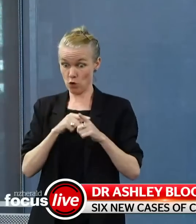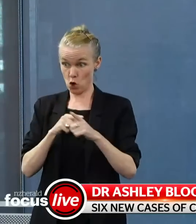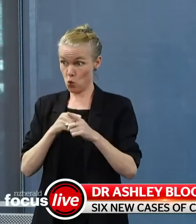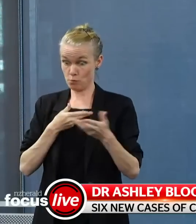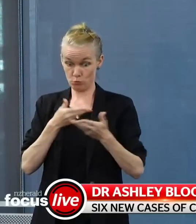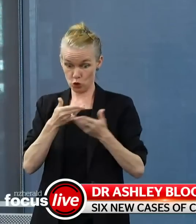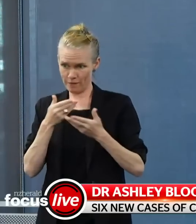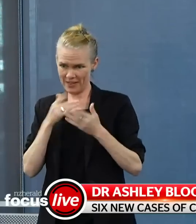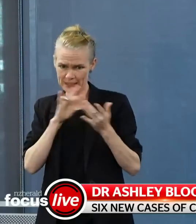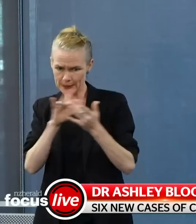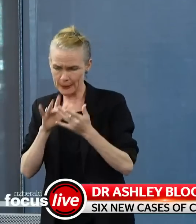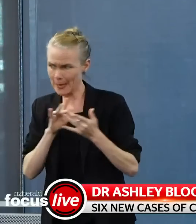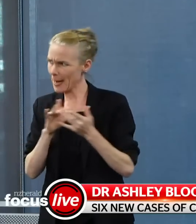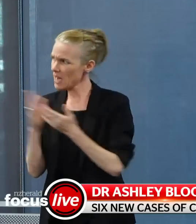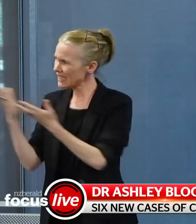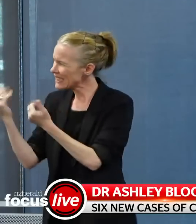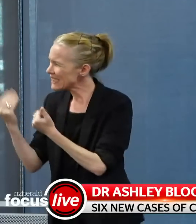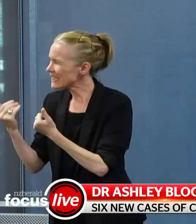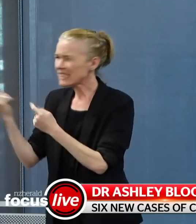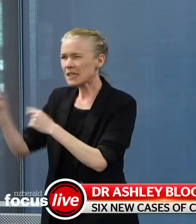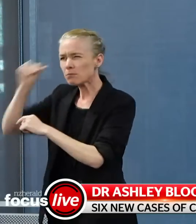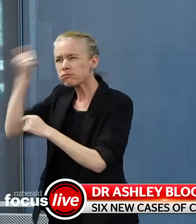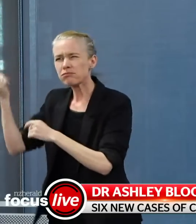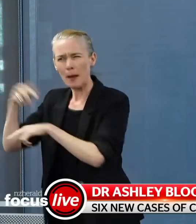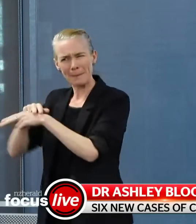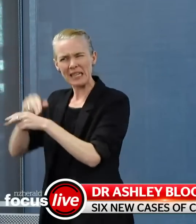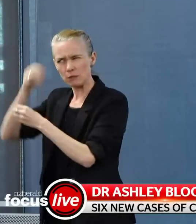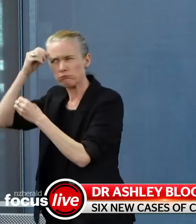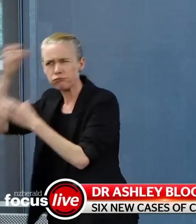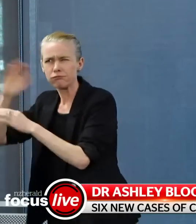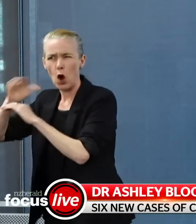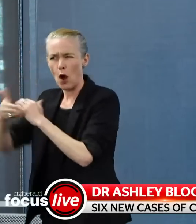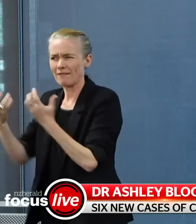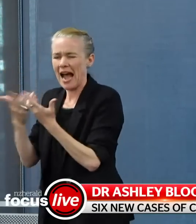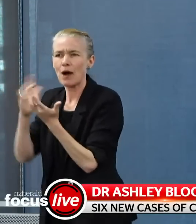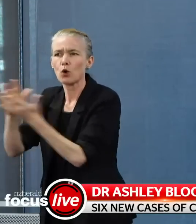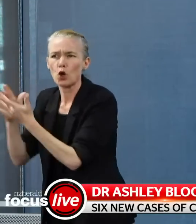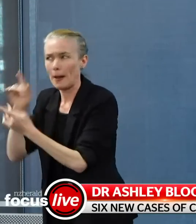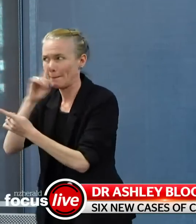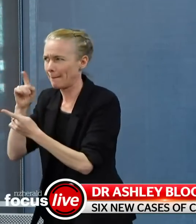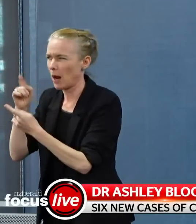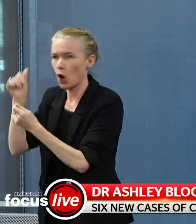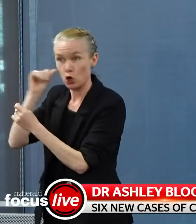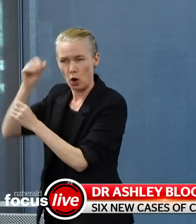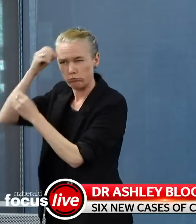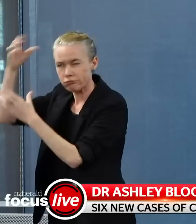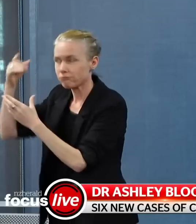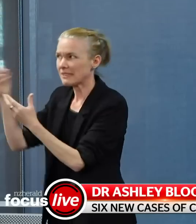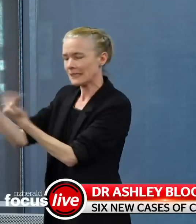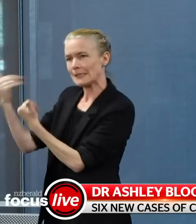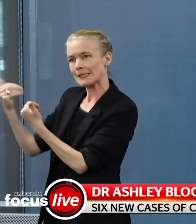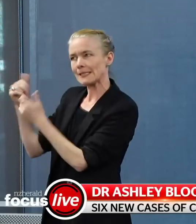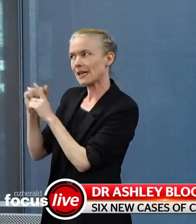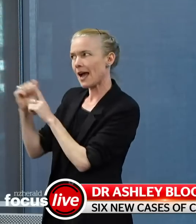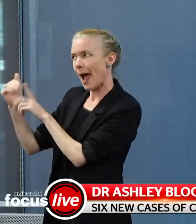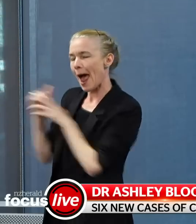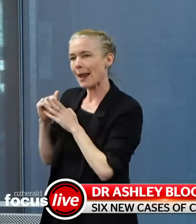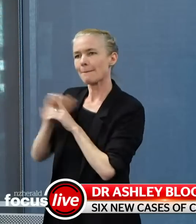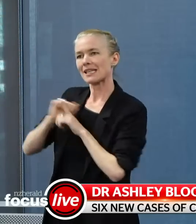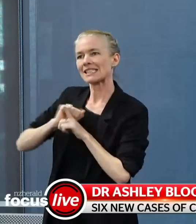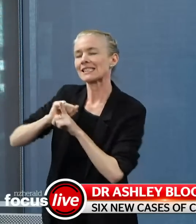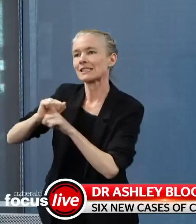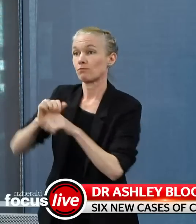could learn from the way police do their investigations, not to take control of our investigations. And we've sent that